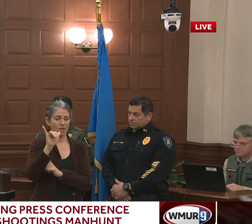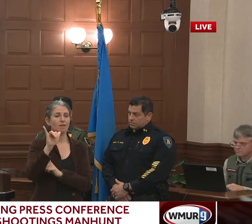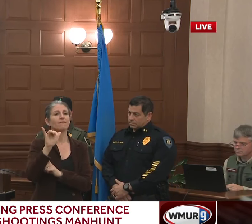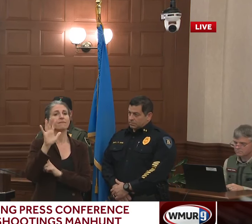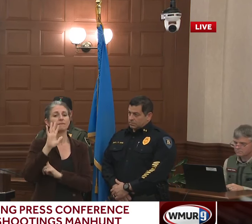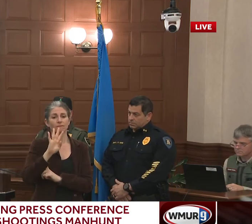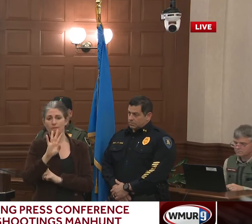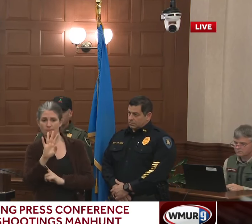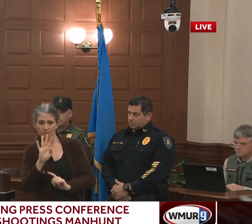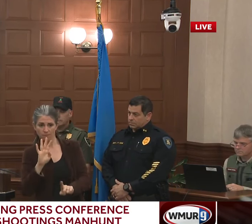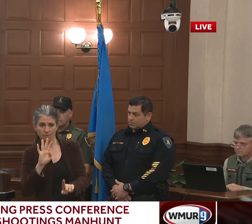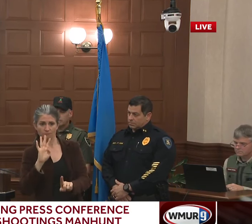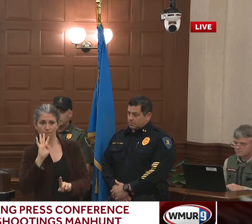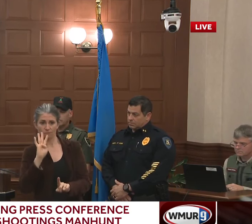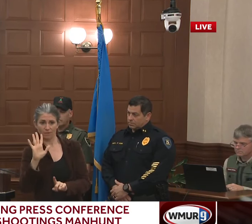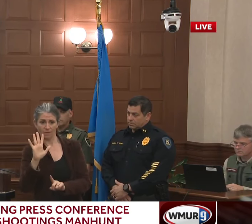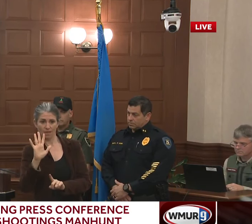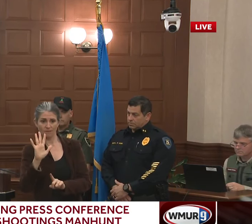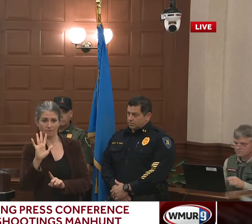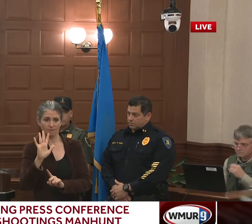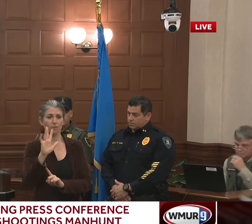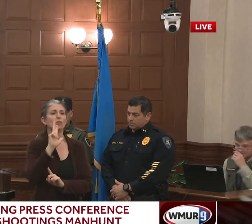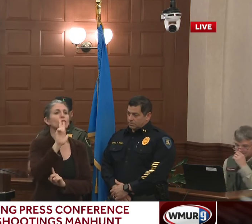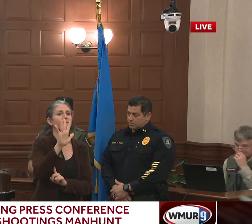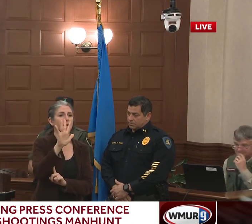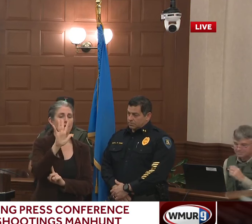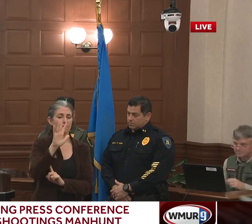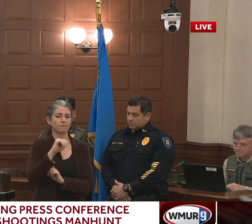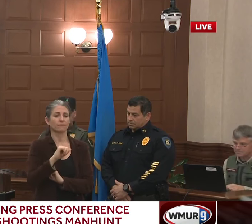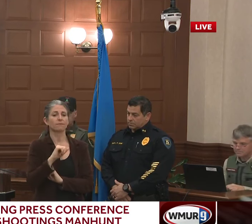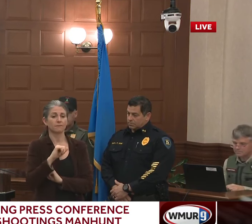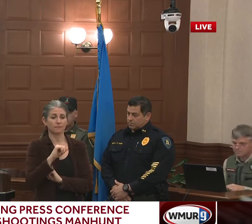Steven M. Vozella, 45.